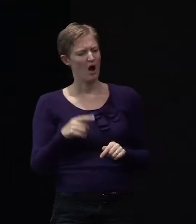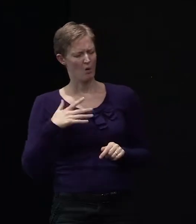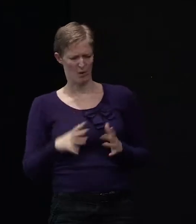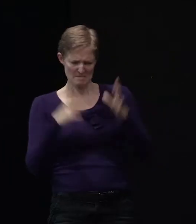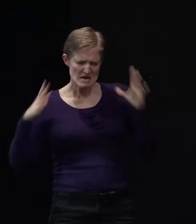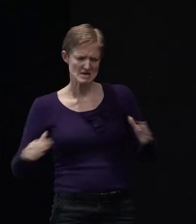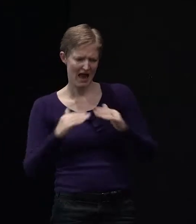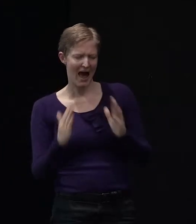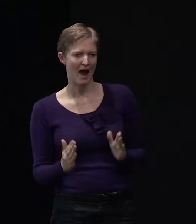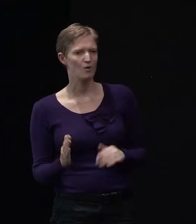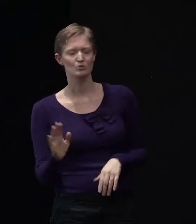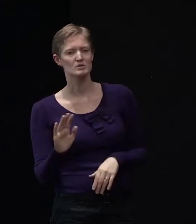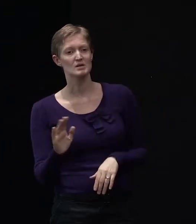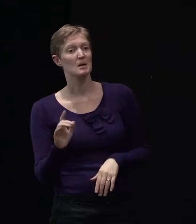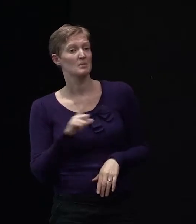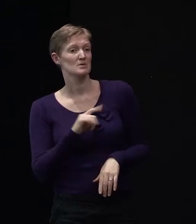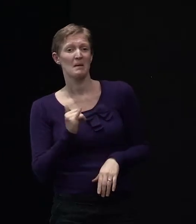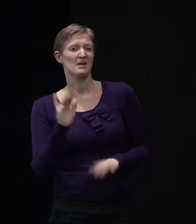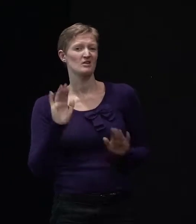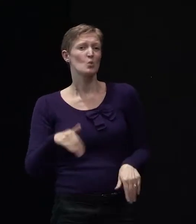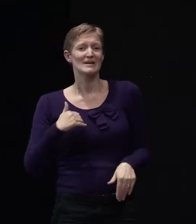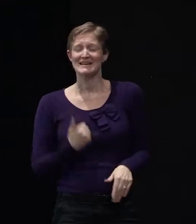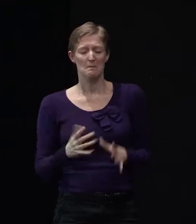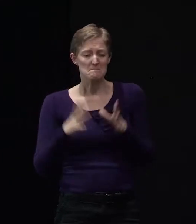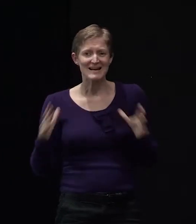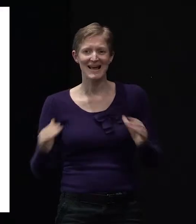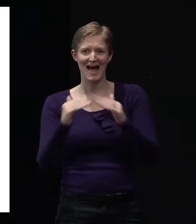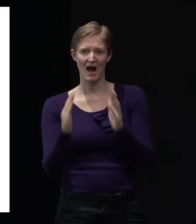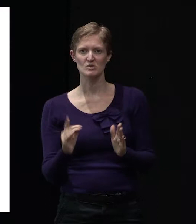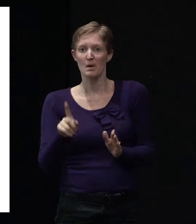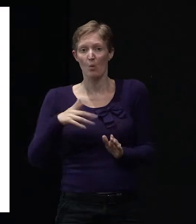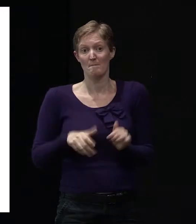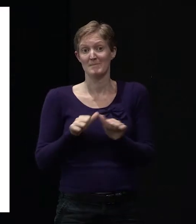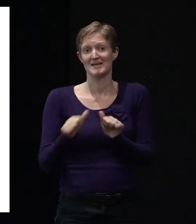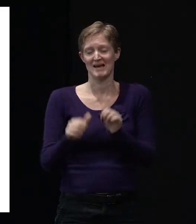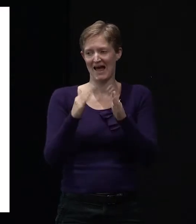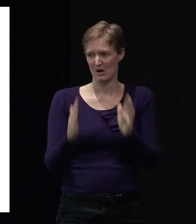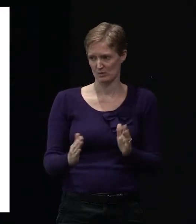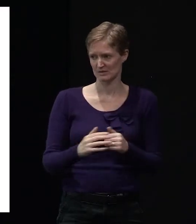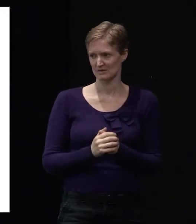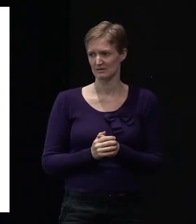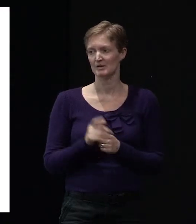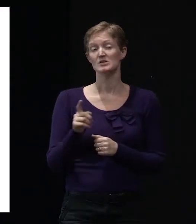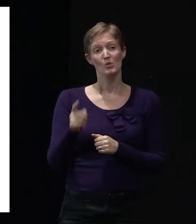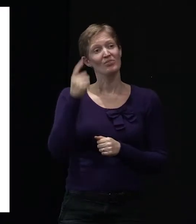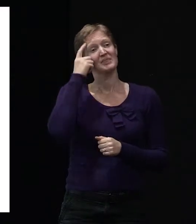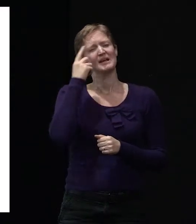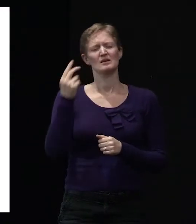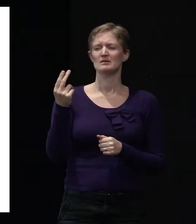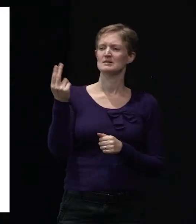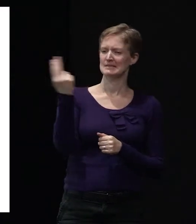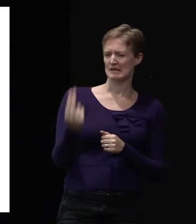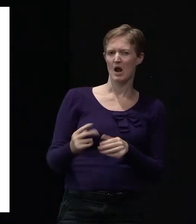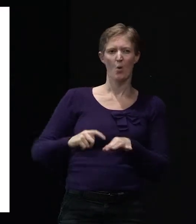big house because you might not necessarily need to have that. So what I've listed here are a few things. Design quality is really important.